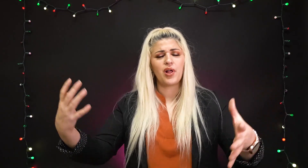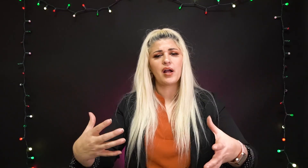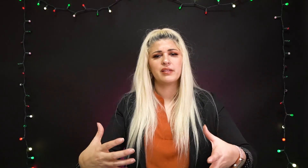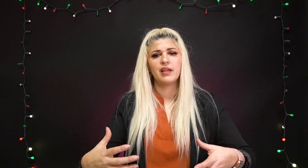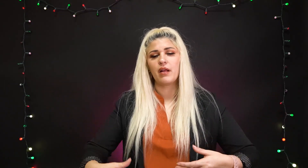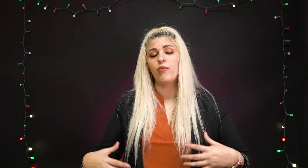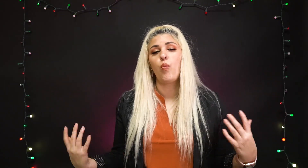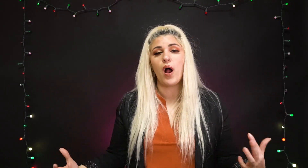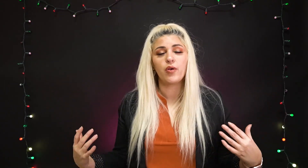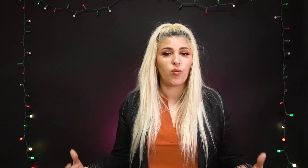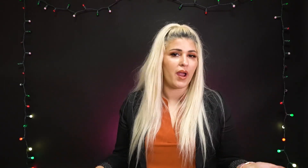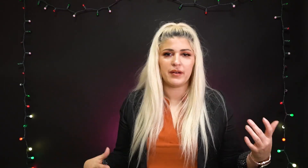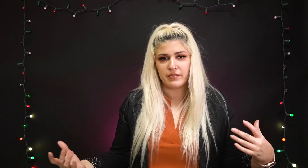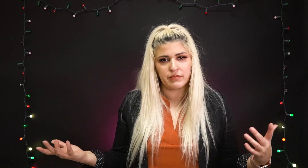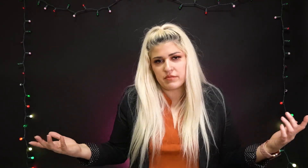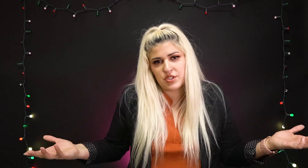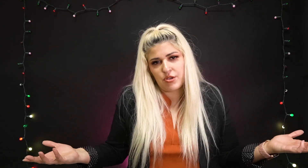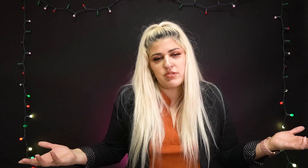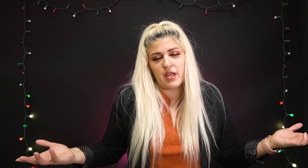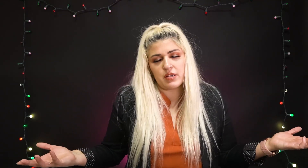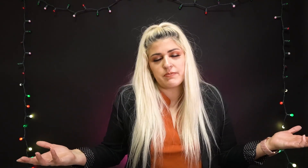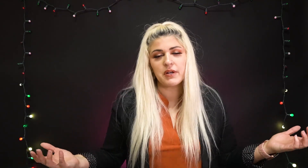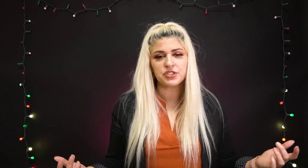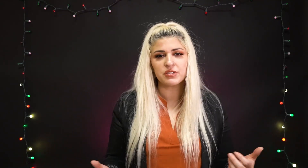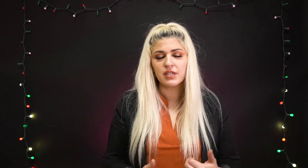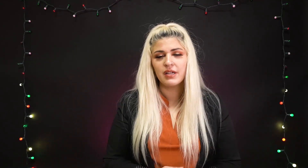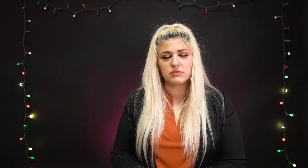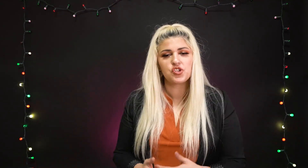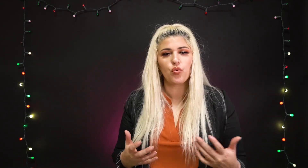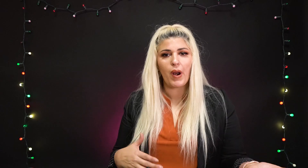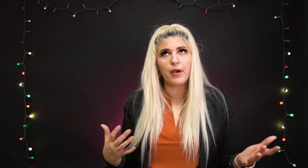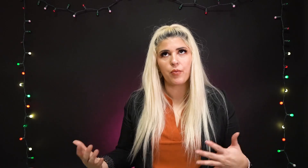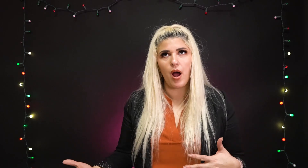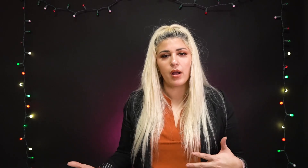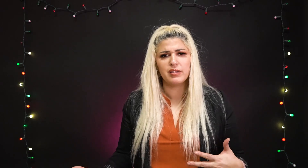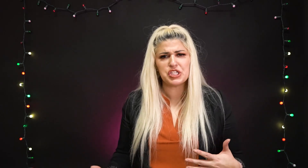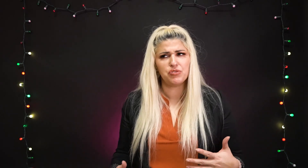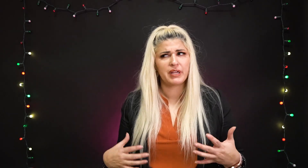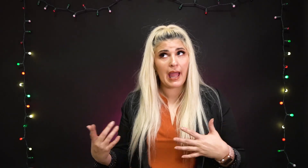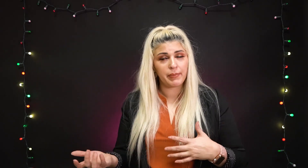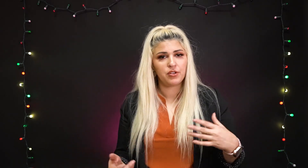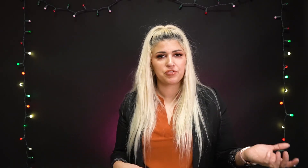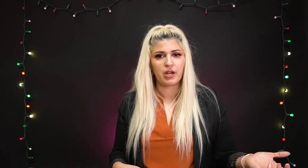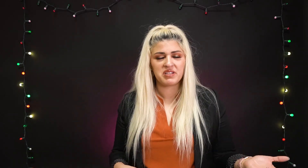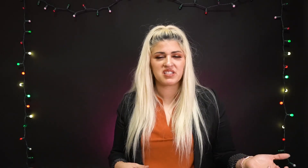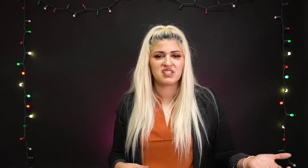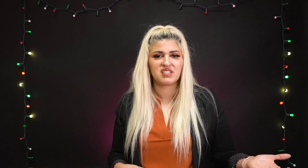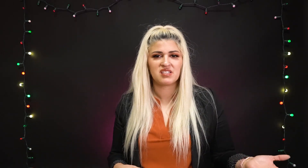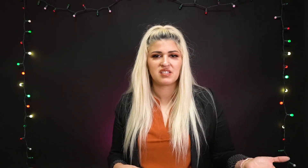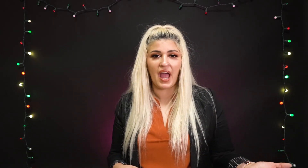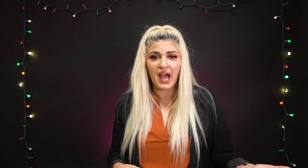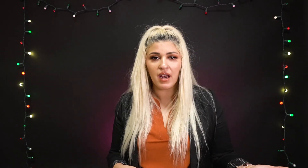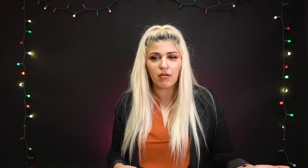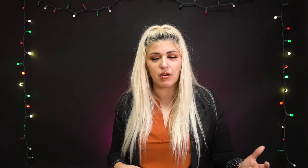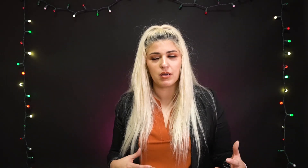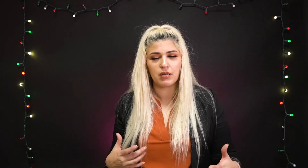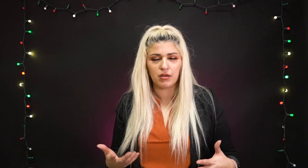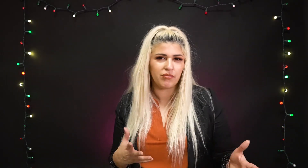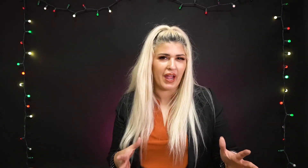locked in on one way to use that expression there's no right or wrong unless you look happy and you're trying to be sad or you know that